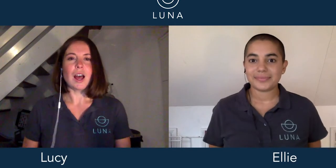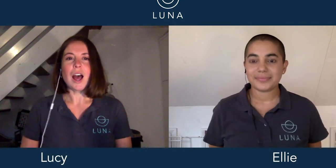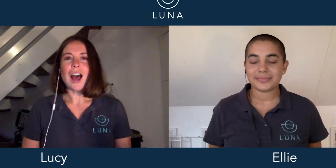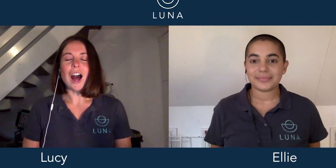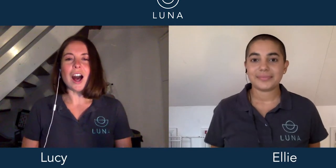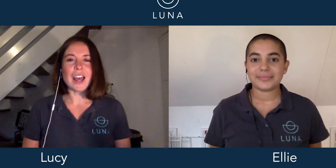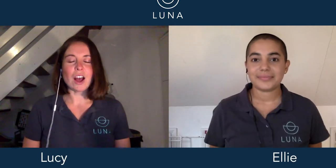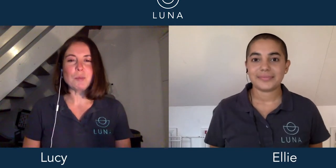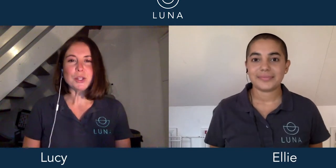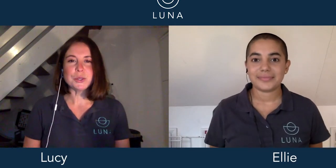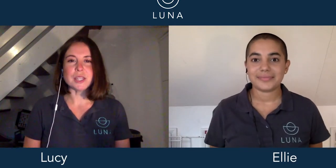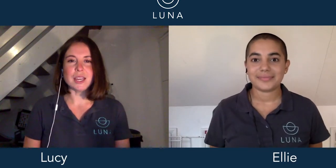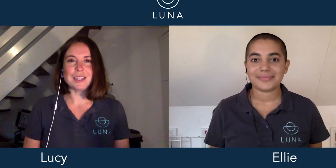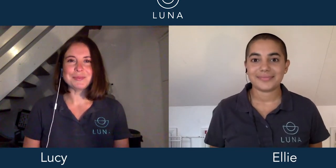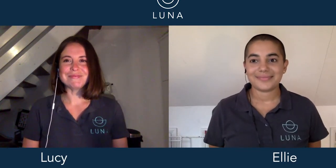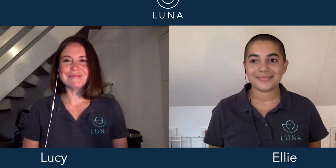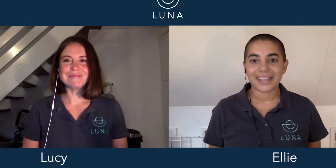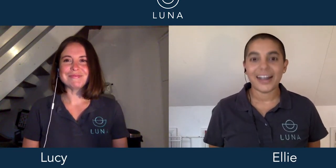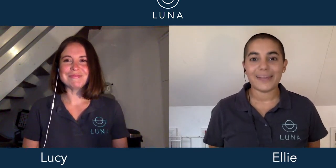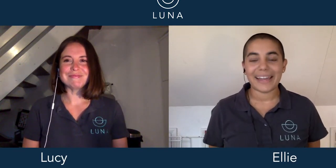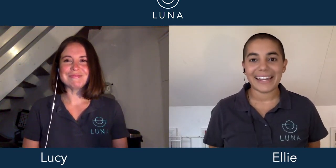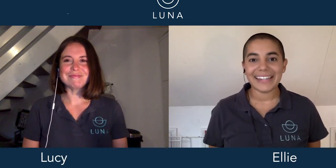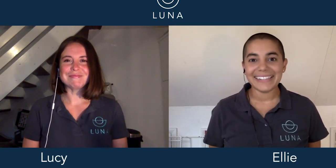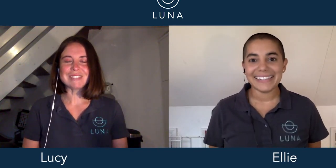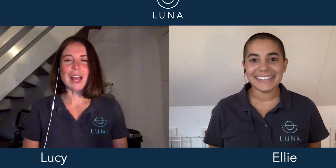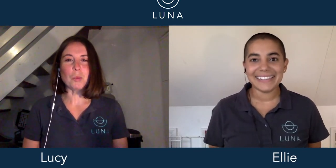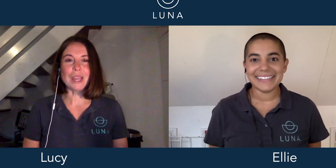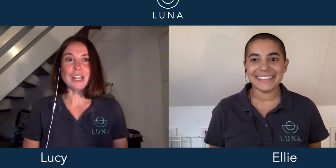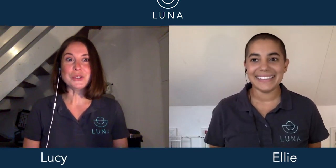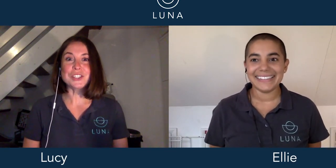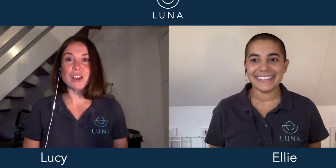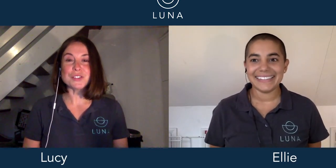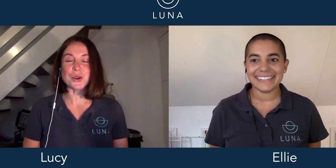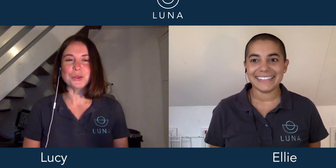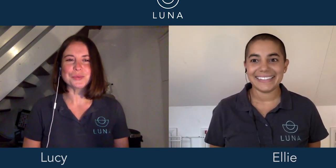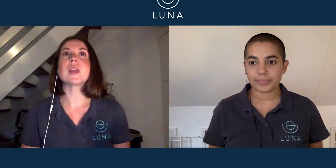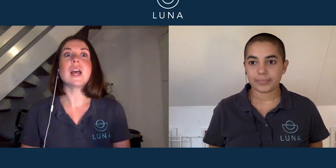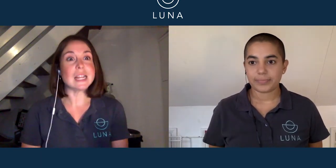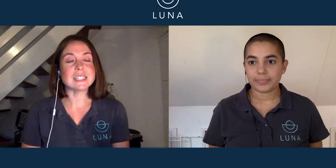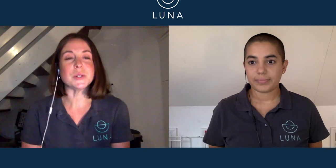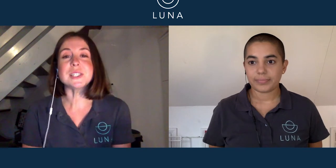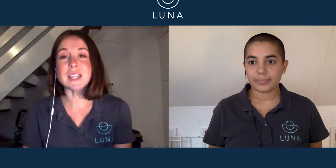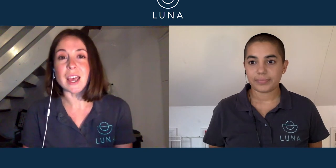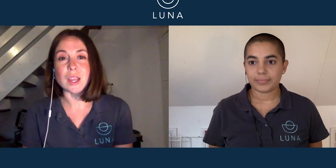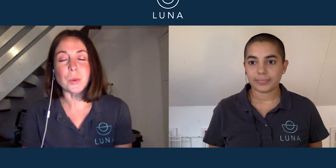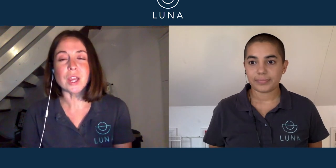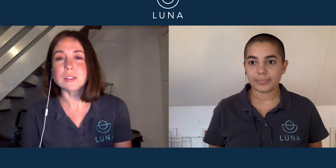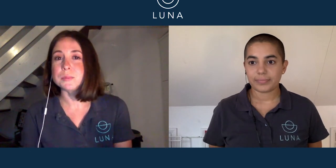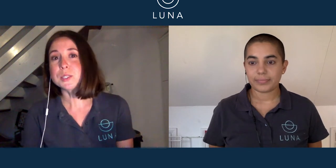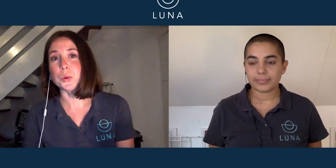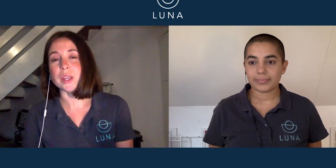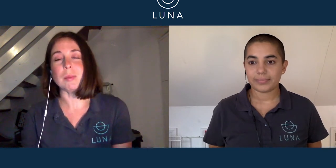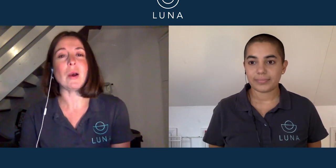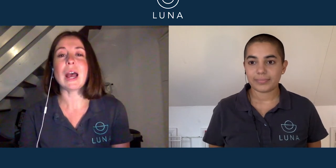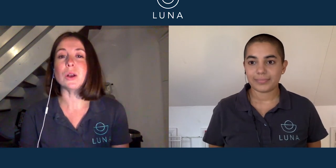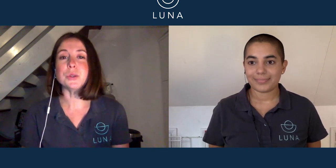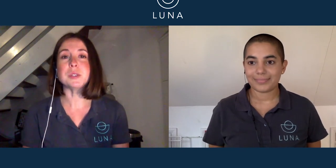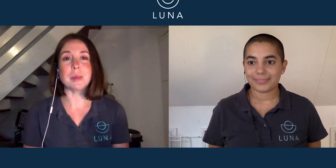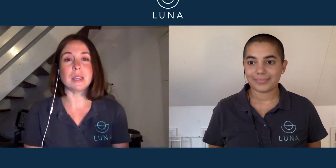Hi, I'm Lucy. Hi, I'm Ellen. And we're Lunar Dive School. So today we're going to be talking about how you speak